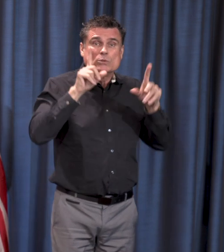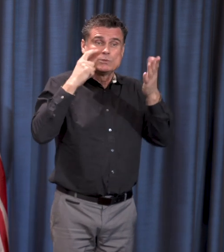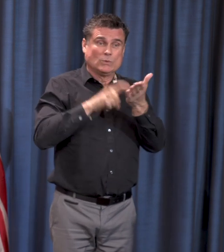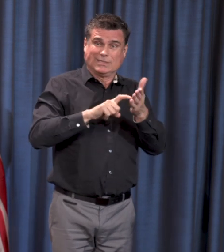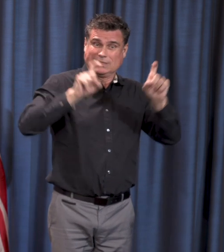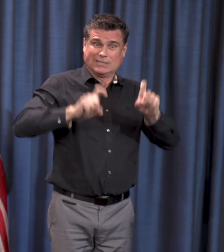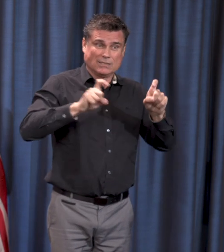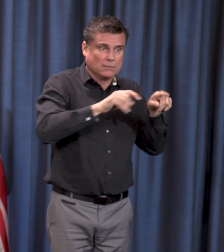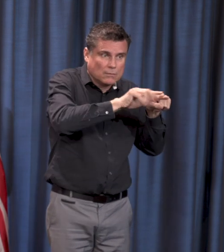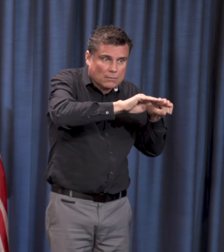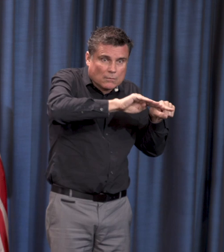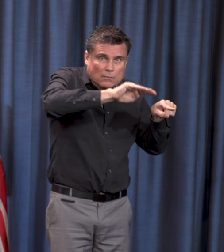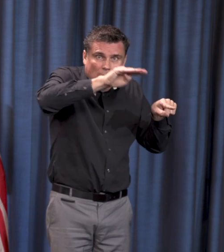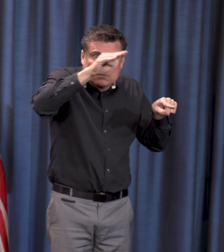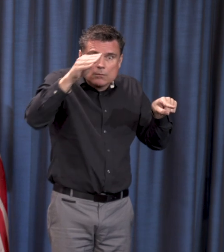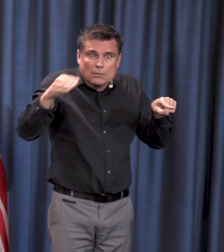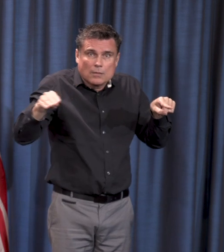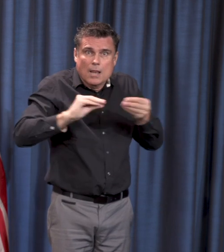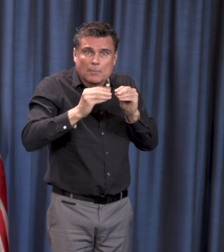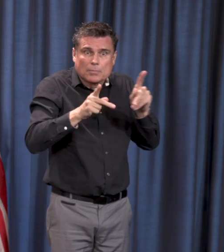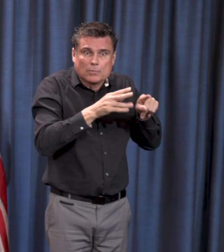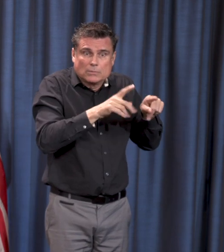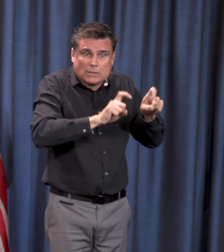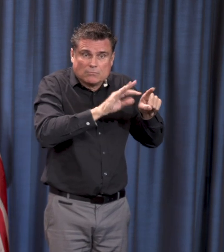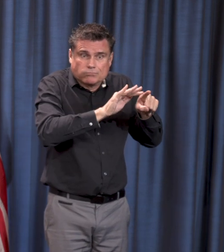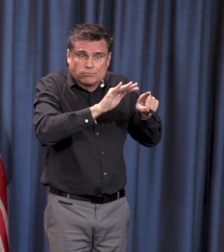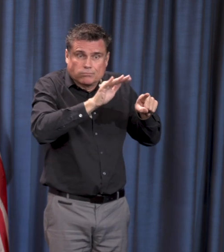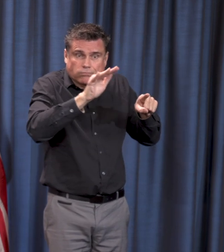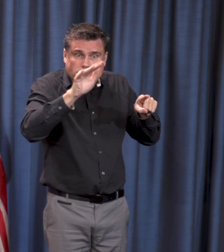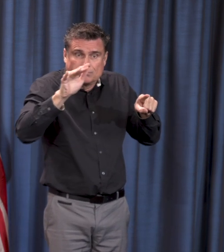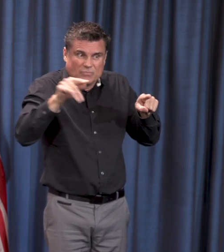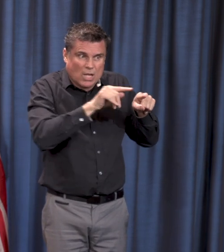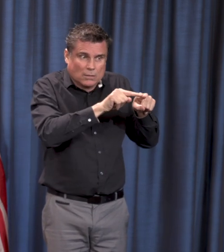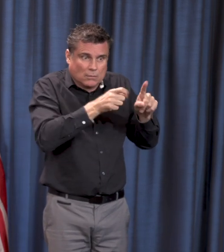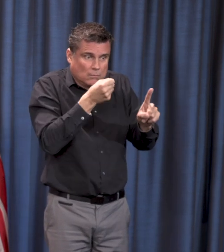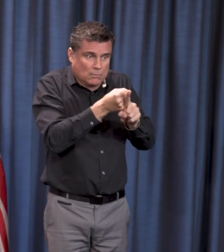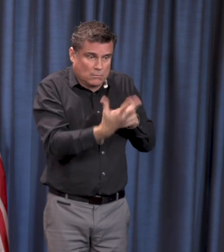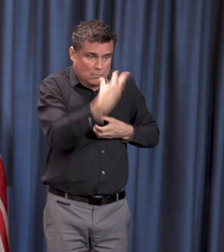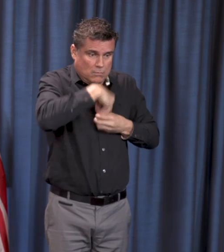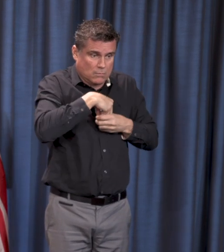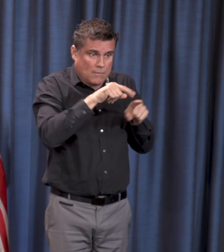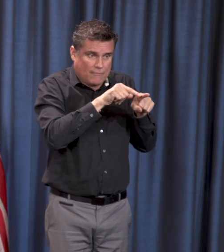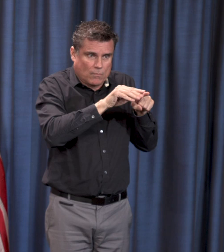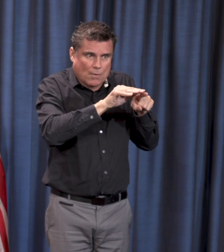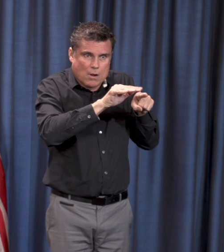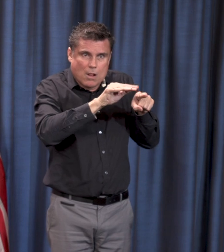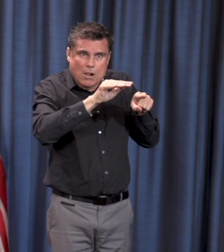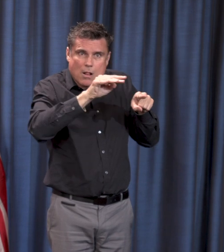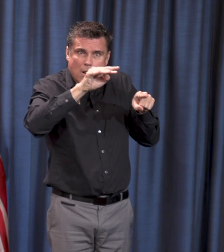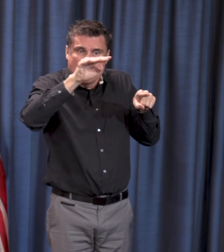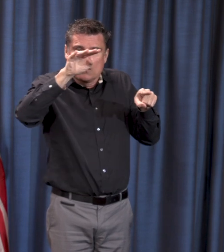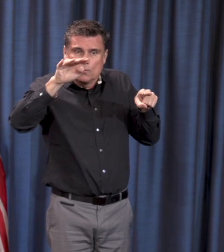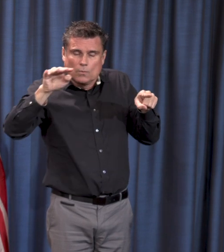epidemic curve with the onset of illness on Saturday. And that information will be updated on a daily basis and will be posted on the